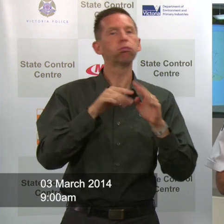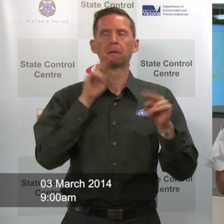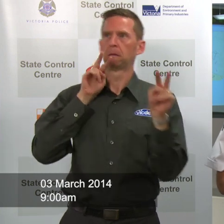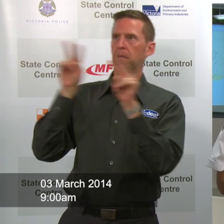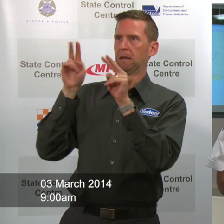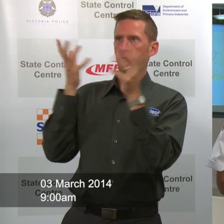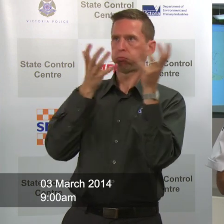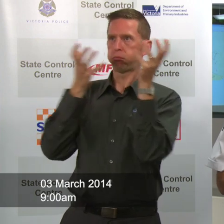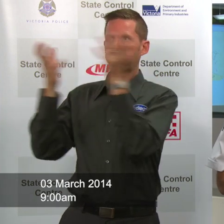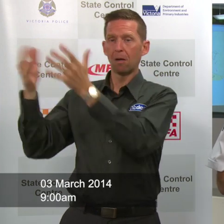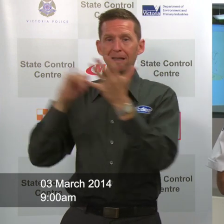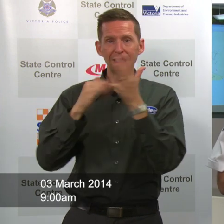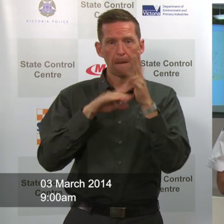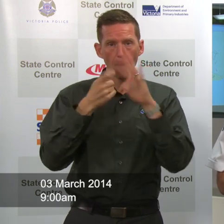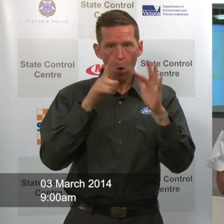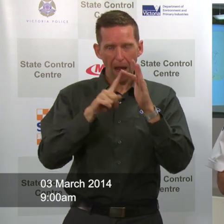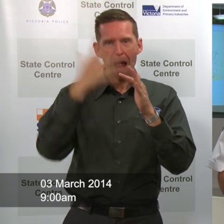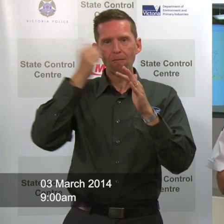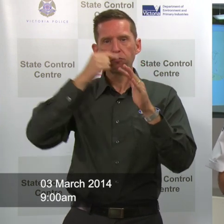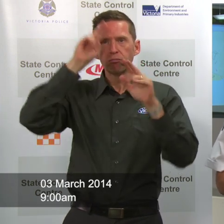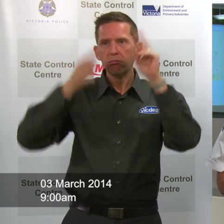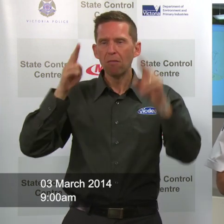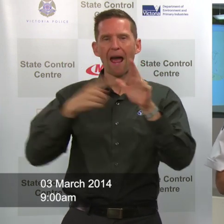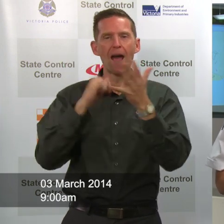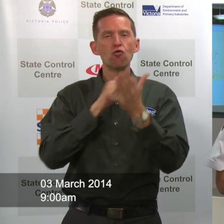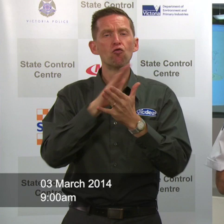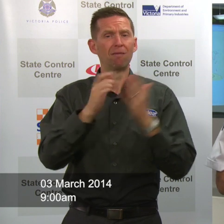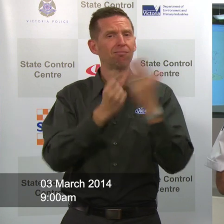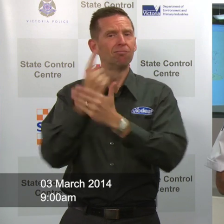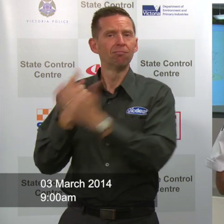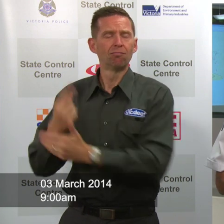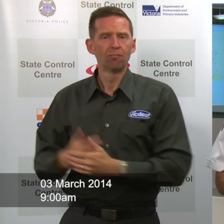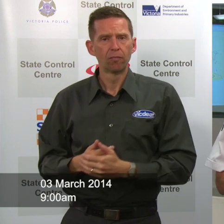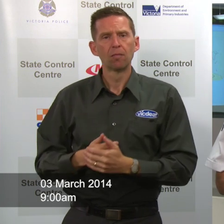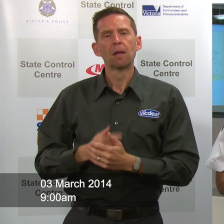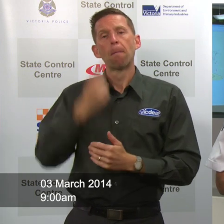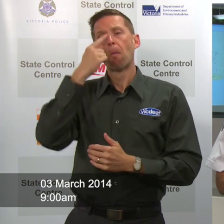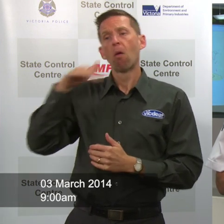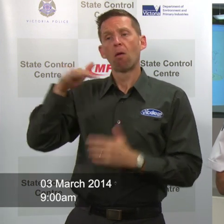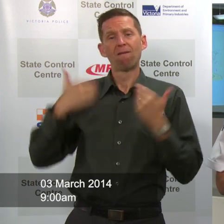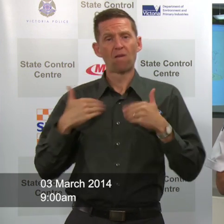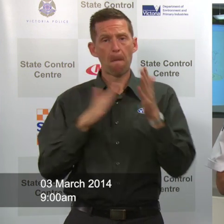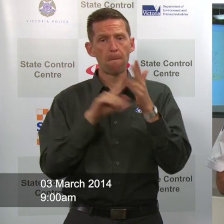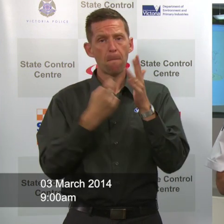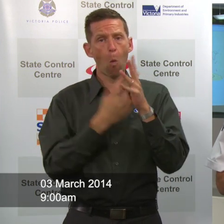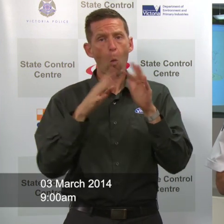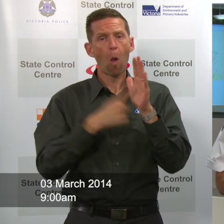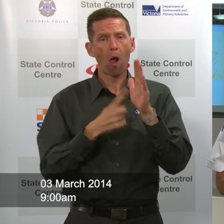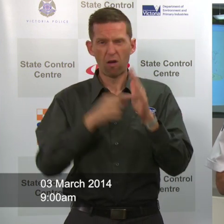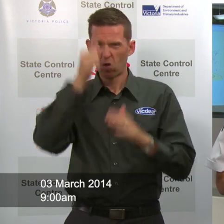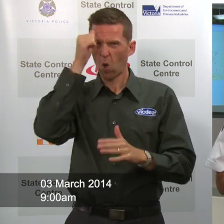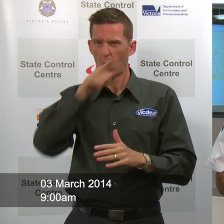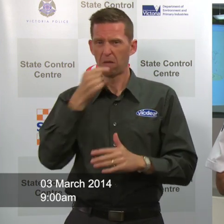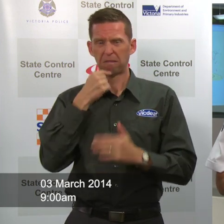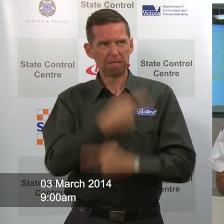and it's obviously got ash that's falling from time to time and those involved you've got to say it's frustrating there's no doubt about that